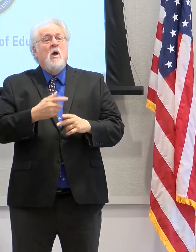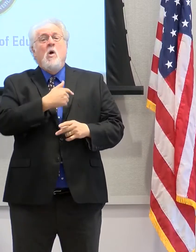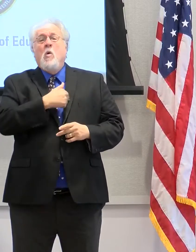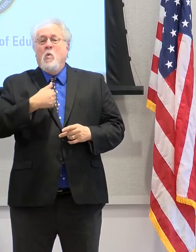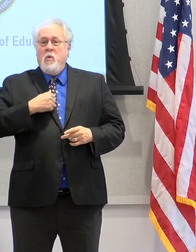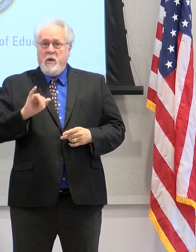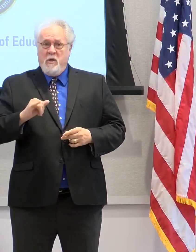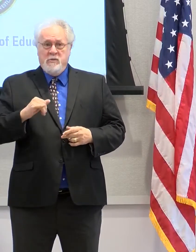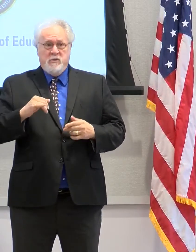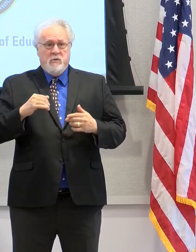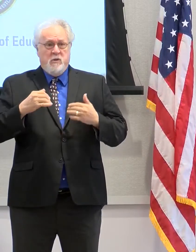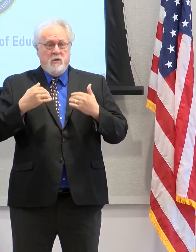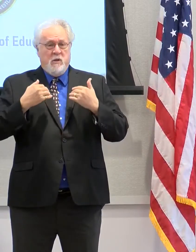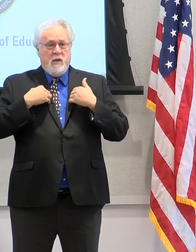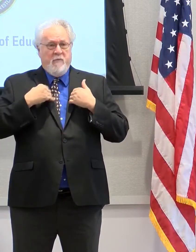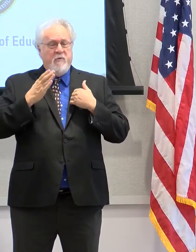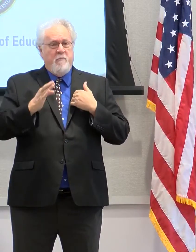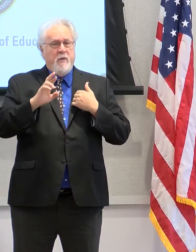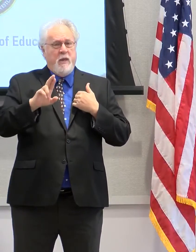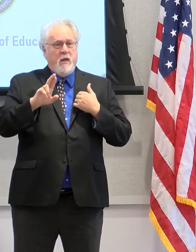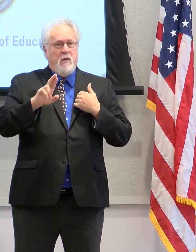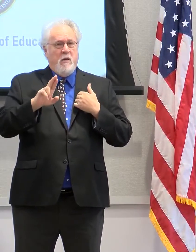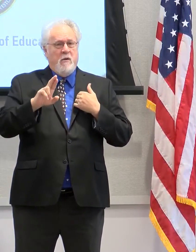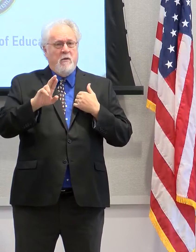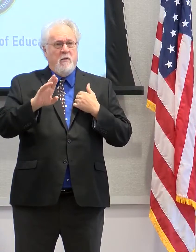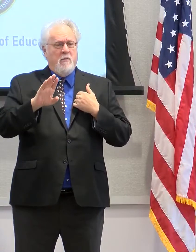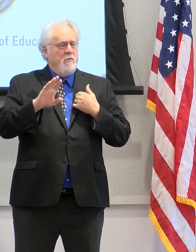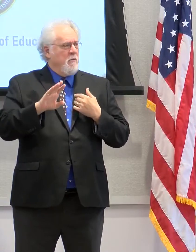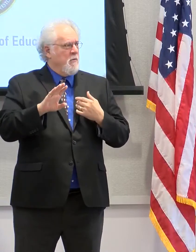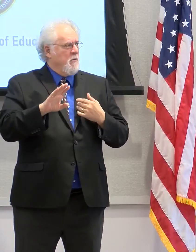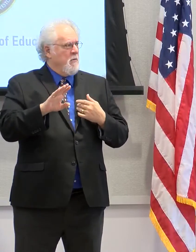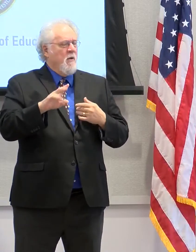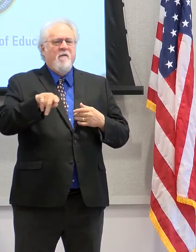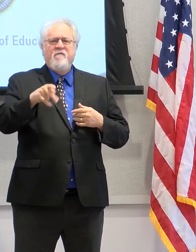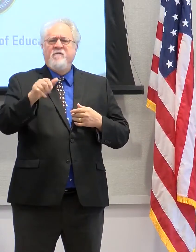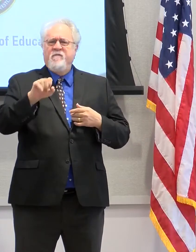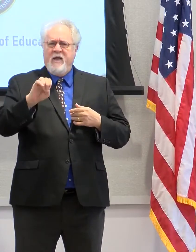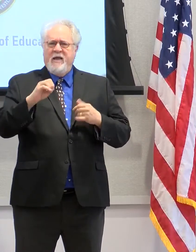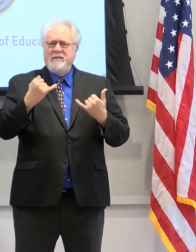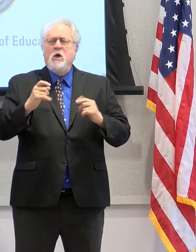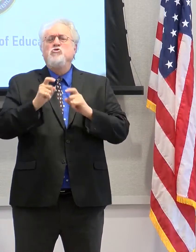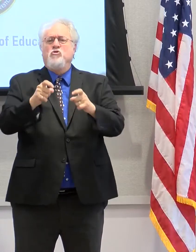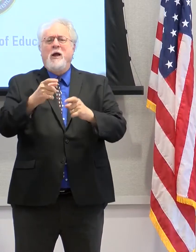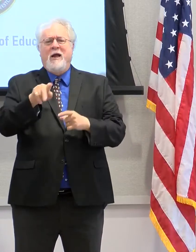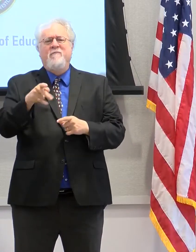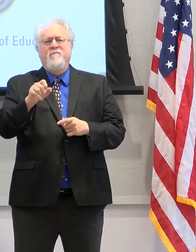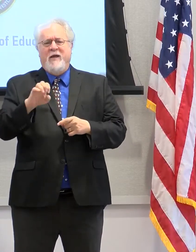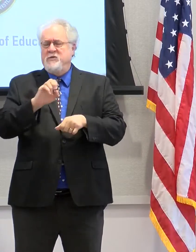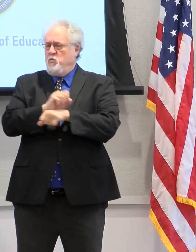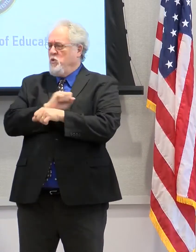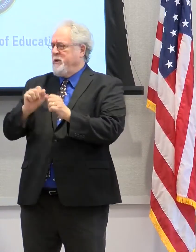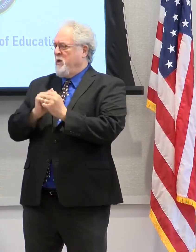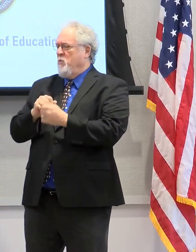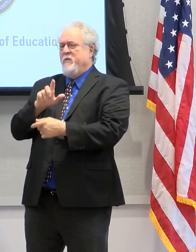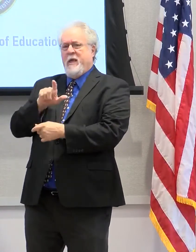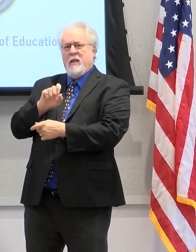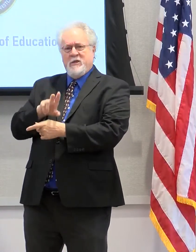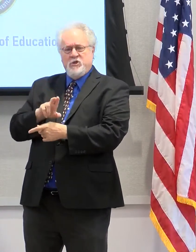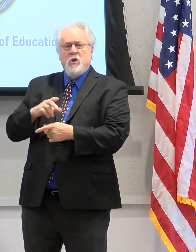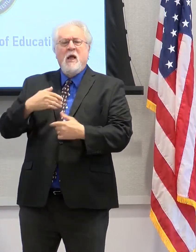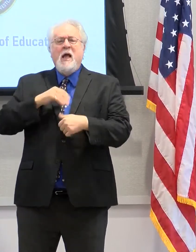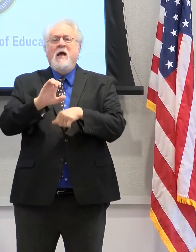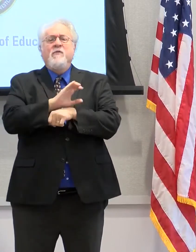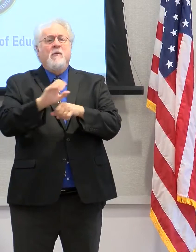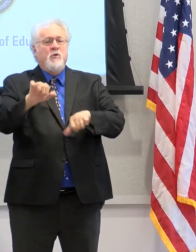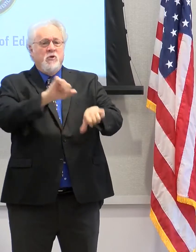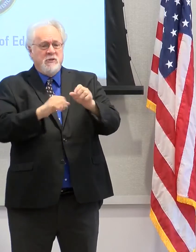also are in a BR Bytes grant space right now where we're working with LSU, and we have a computer